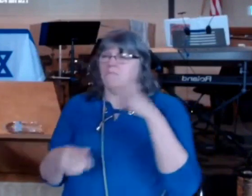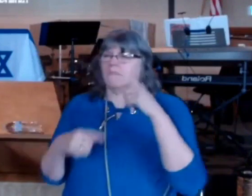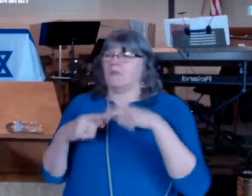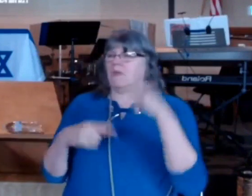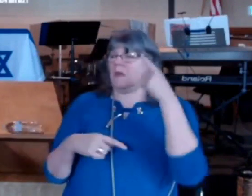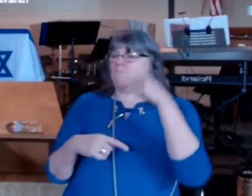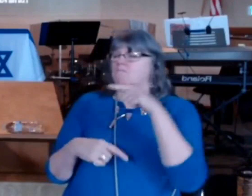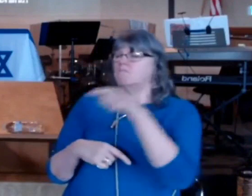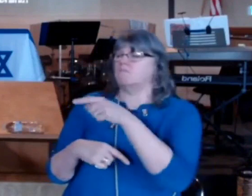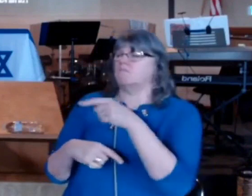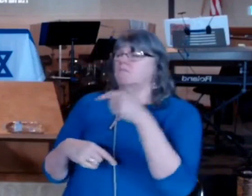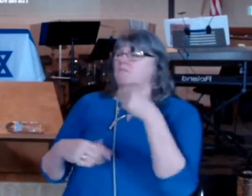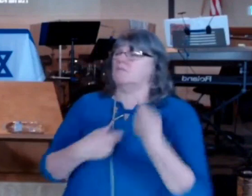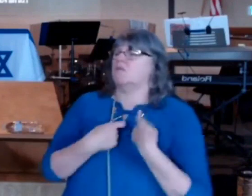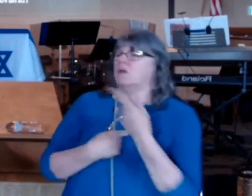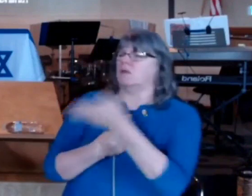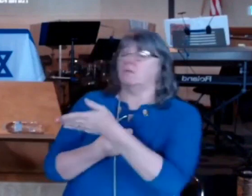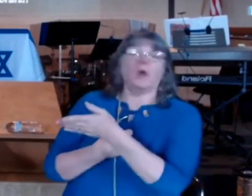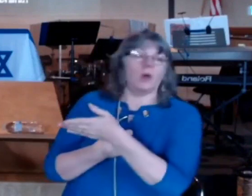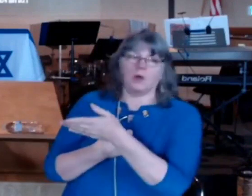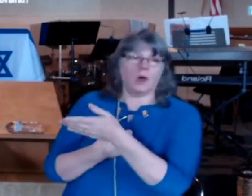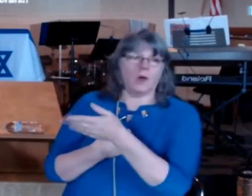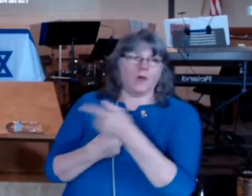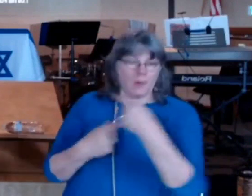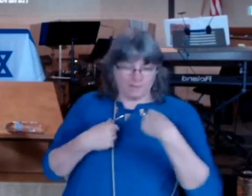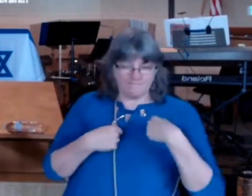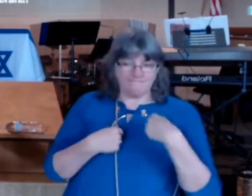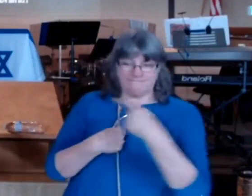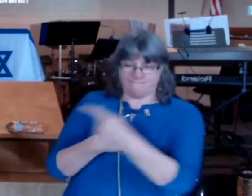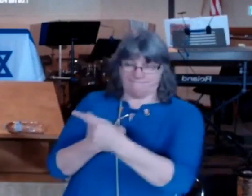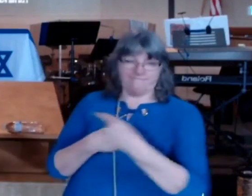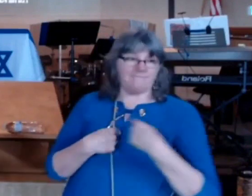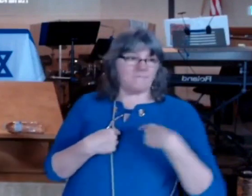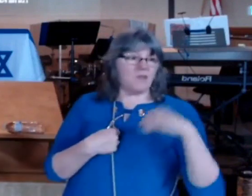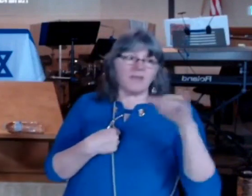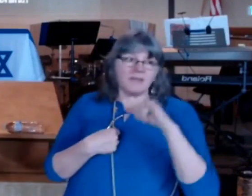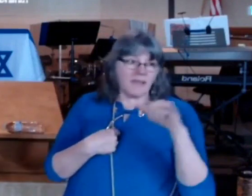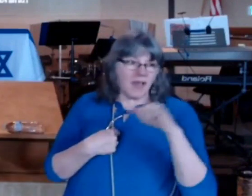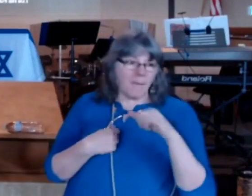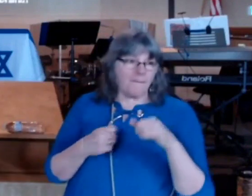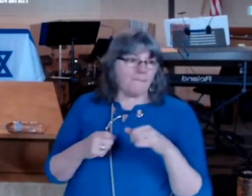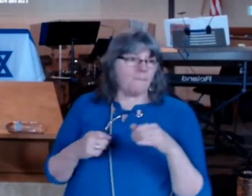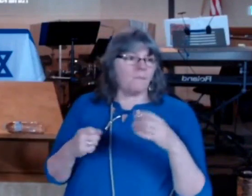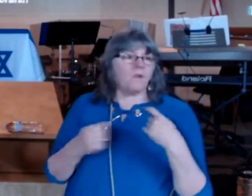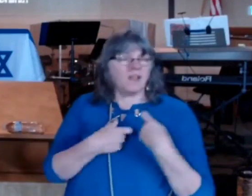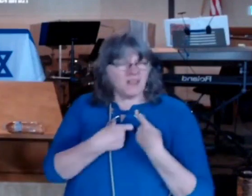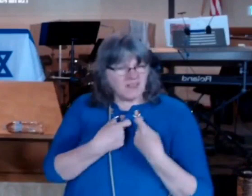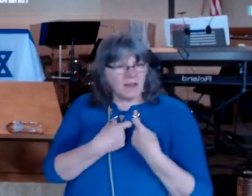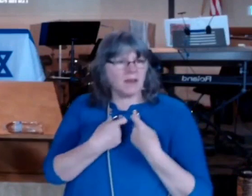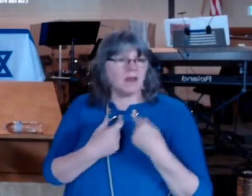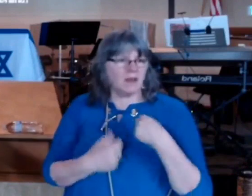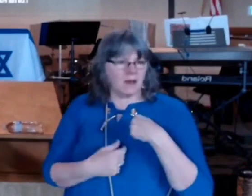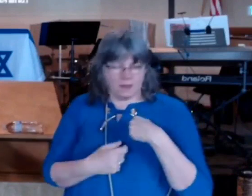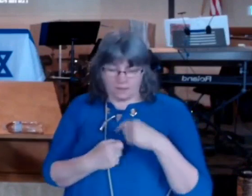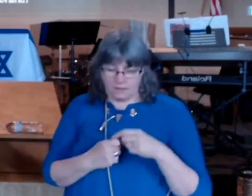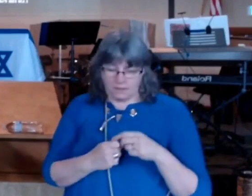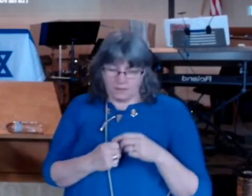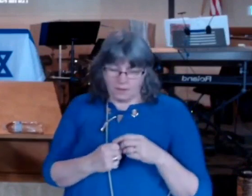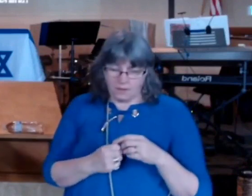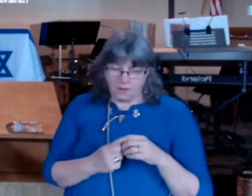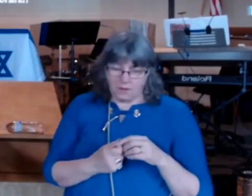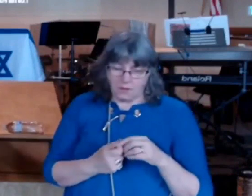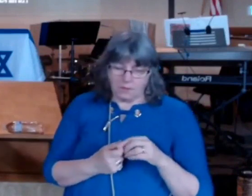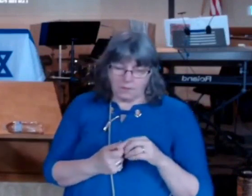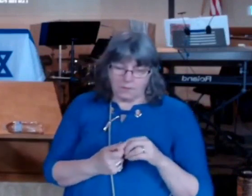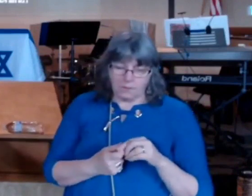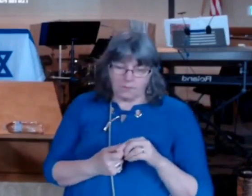I'm the woman whose back was bent and she was straight and you know it's like there